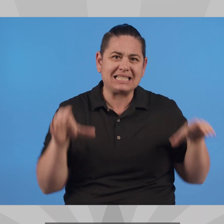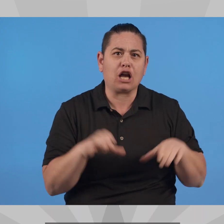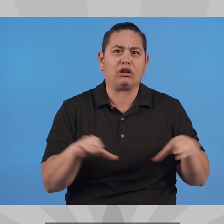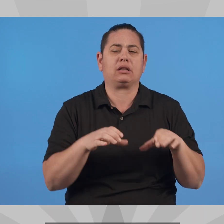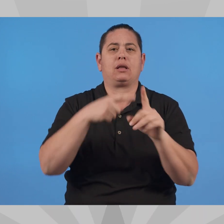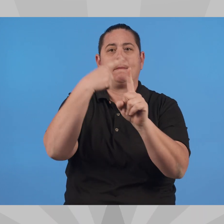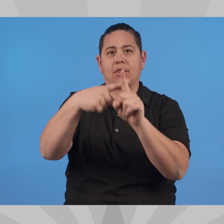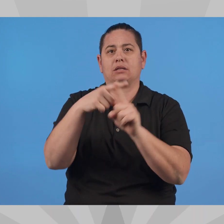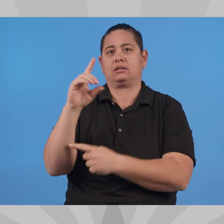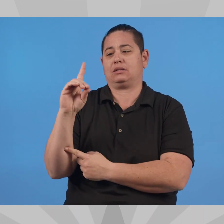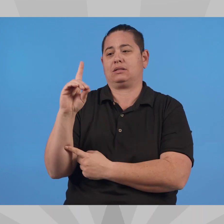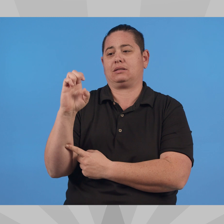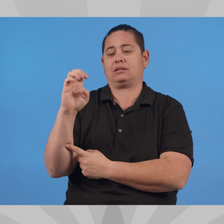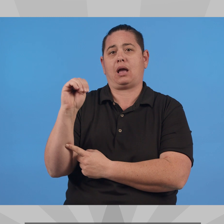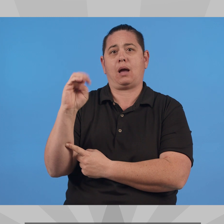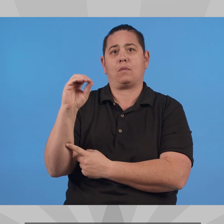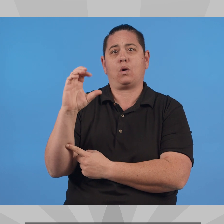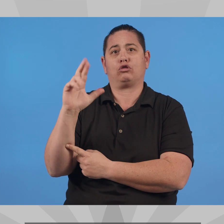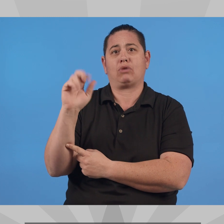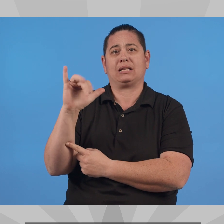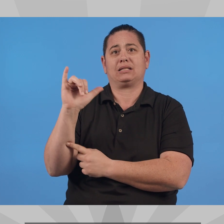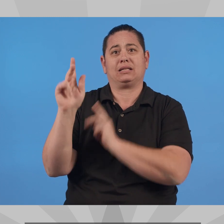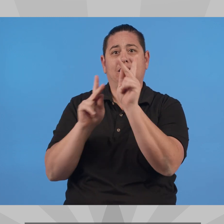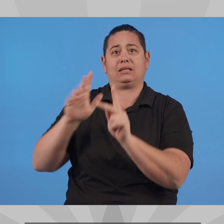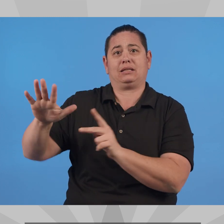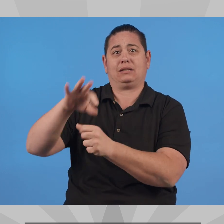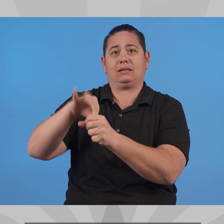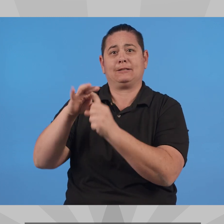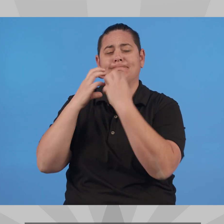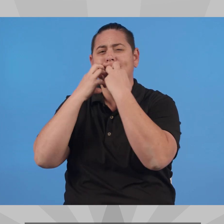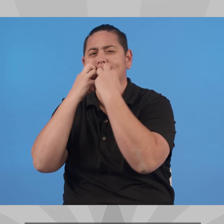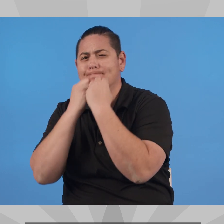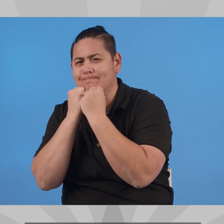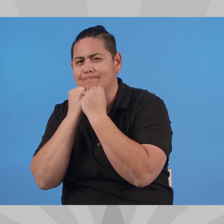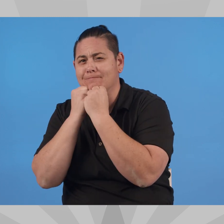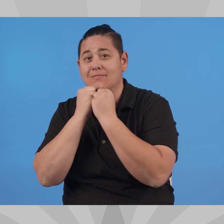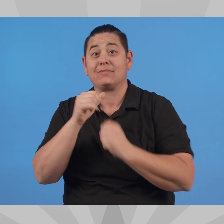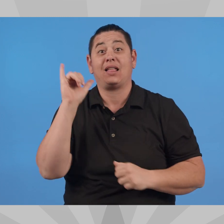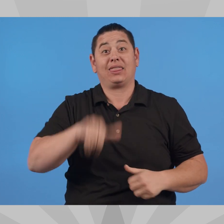democracy. I am committed to being just that.